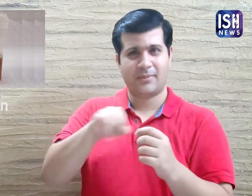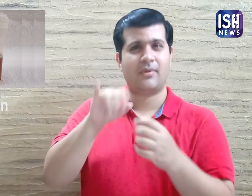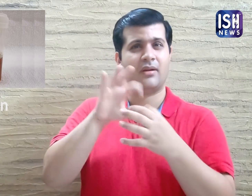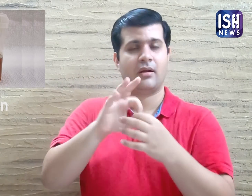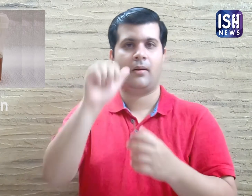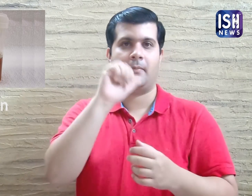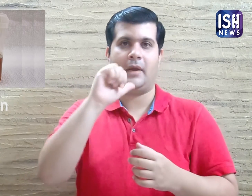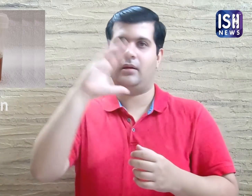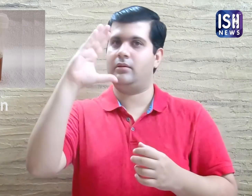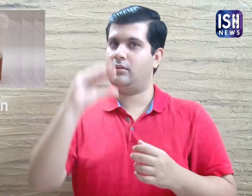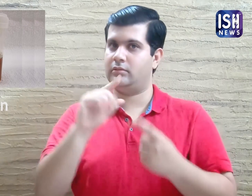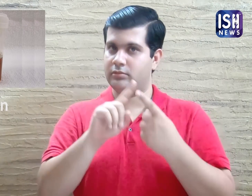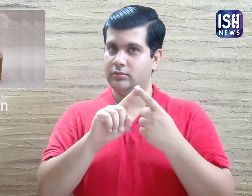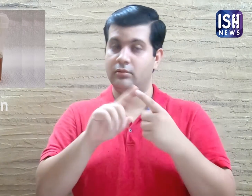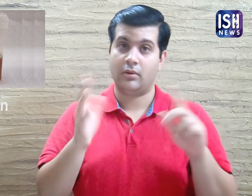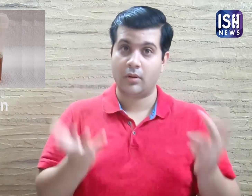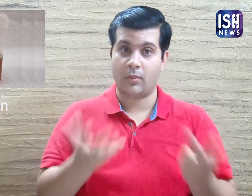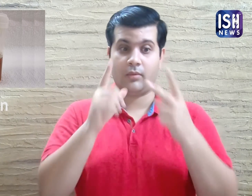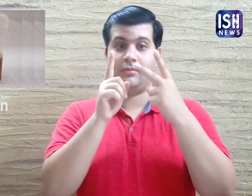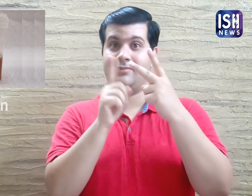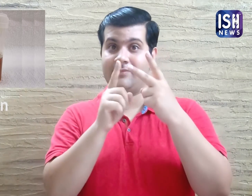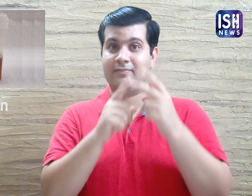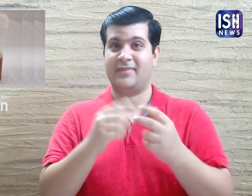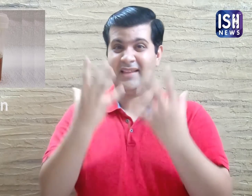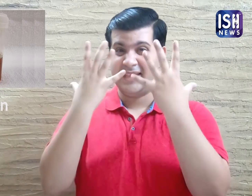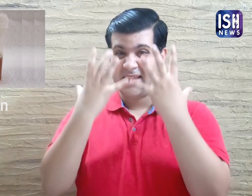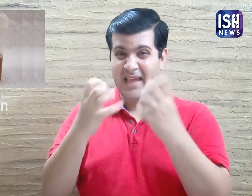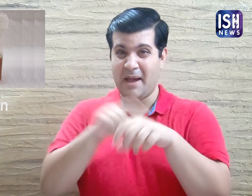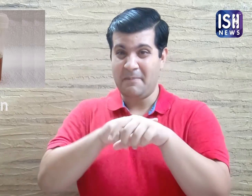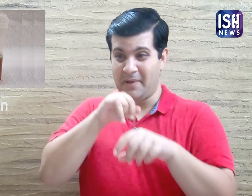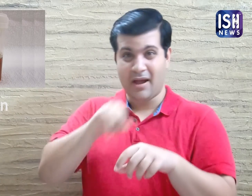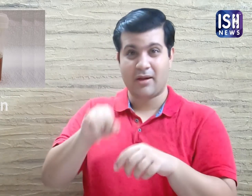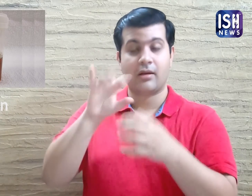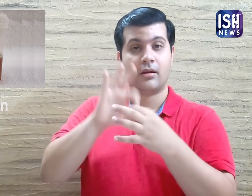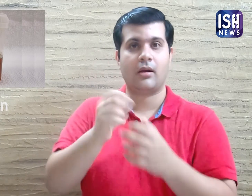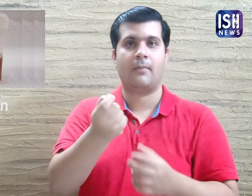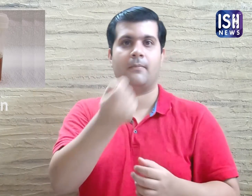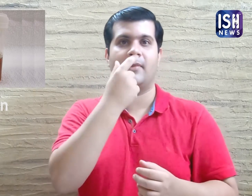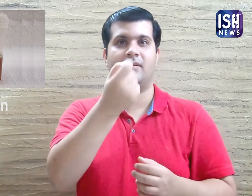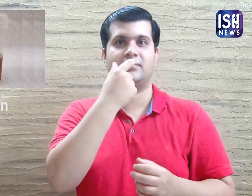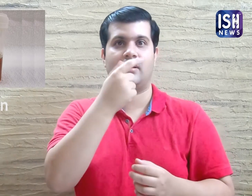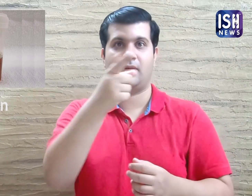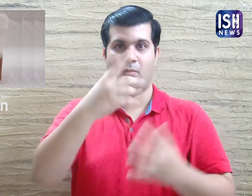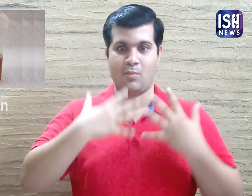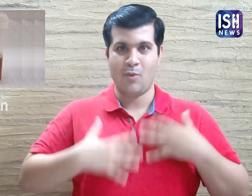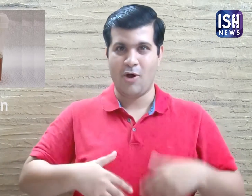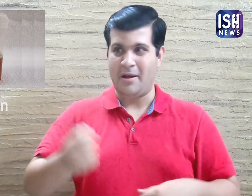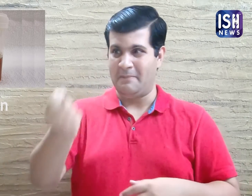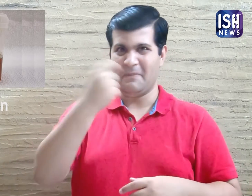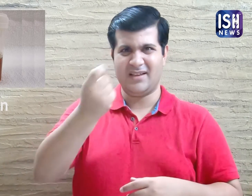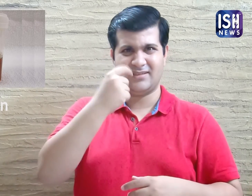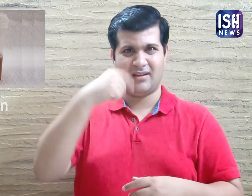Dark brown urine is mostly due to dehydration. 19. dark brown urine is caused due to side-effects of some medicines.